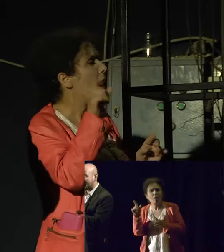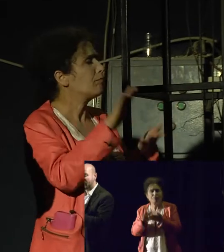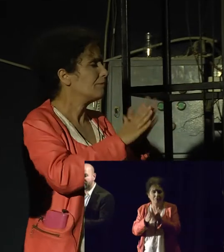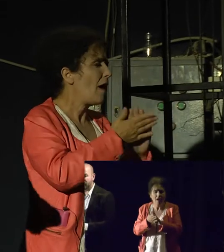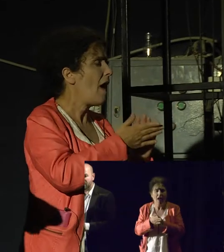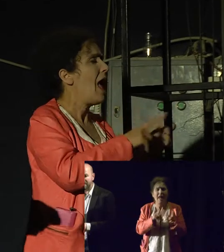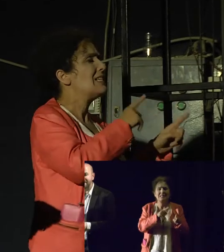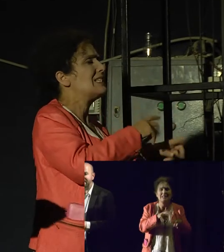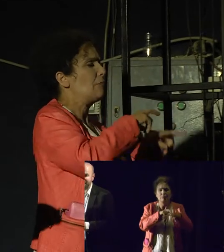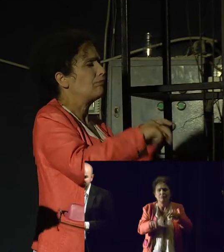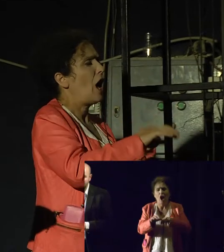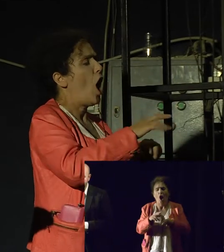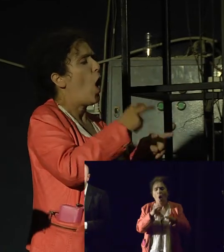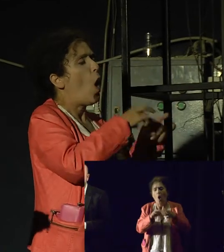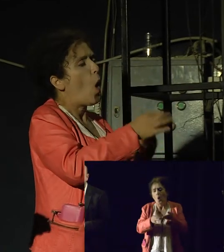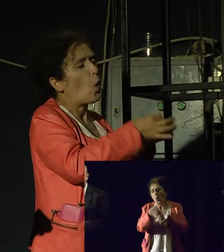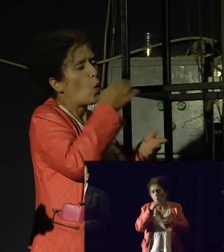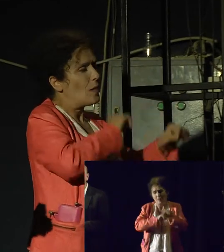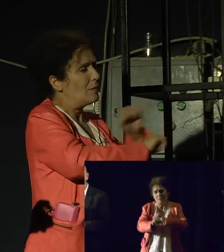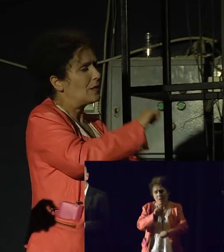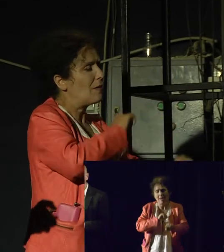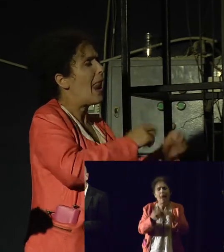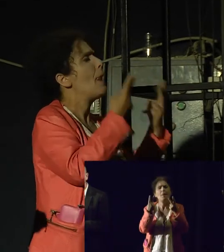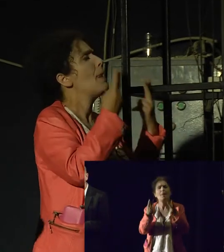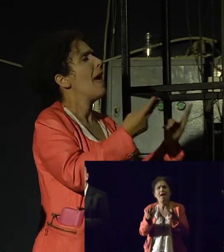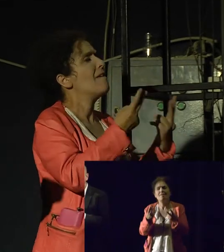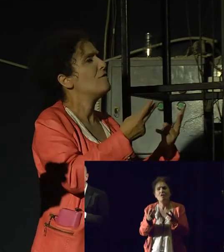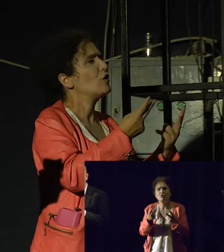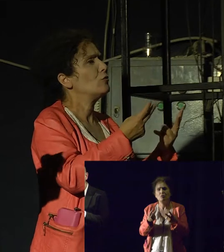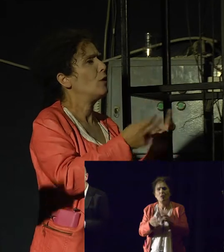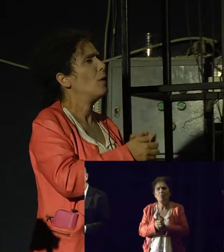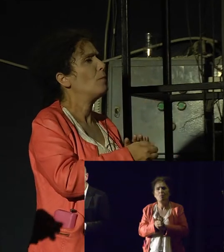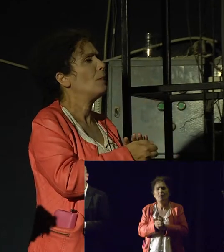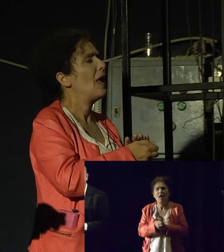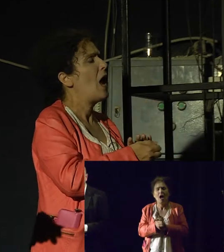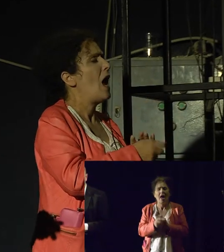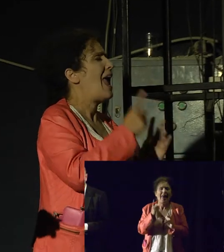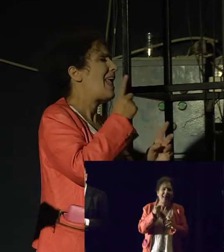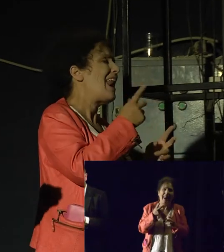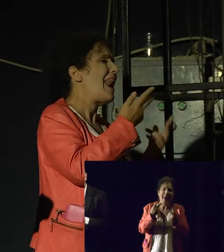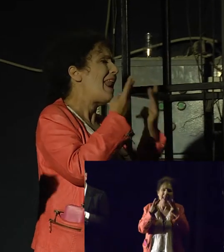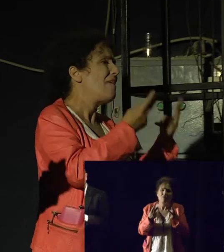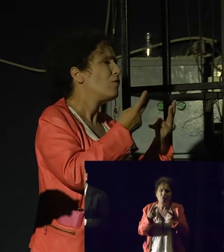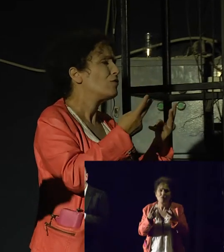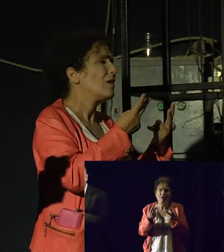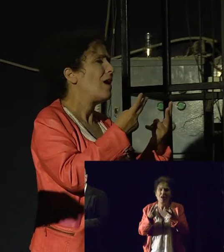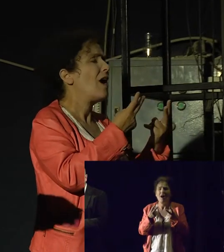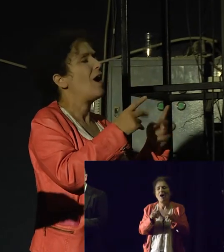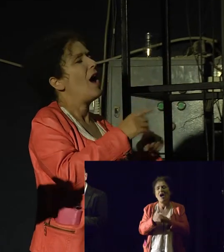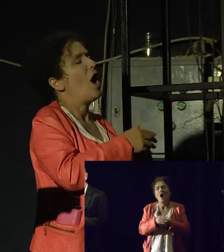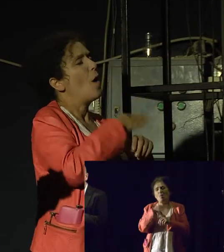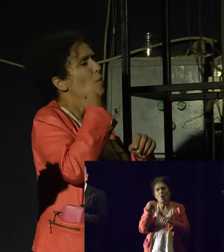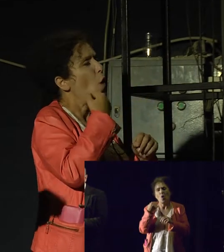thing. And most importantly, litigation. There's a whole spate of new lawyers that are appearing, which will aim to